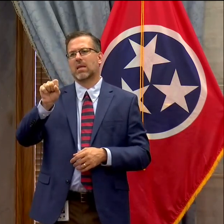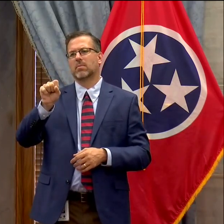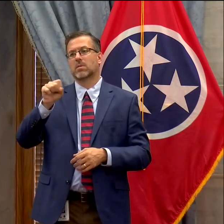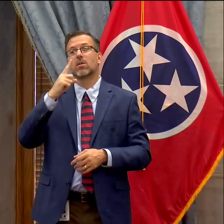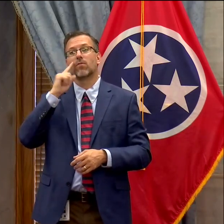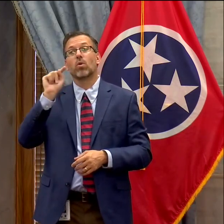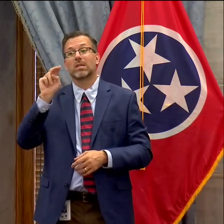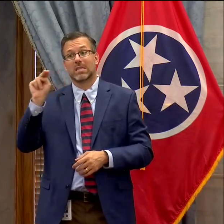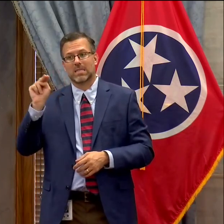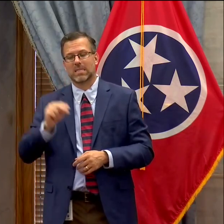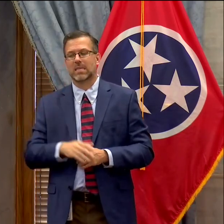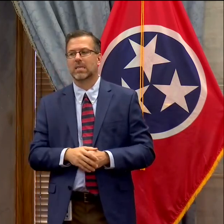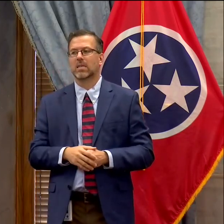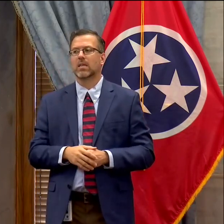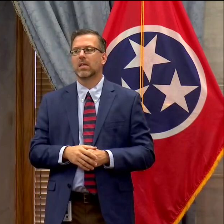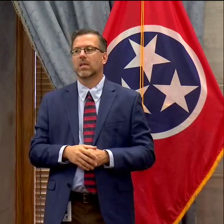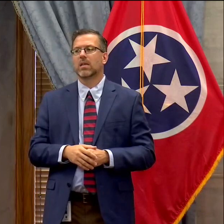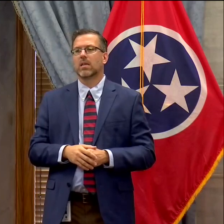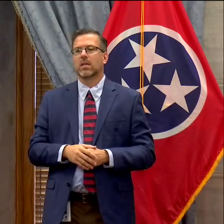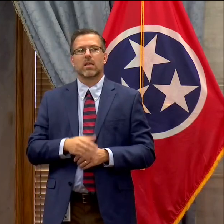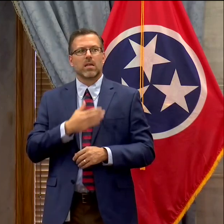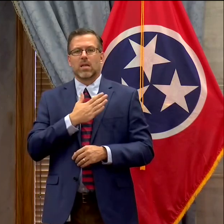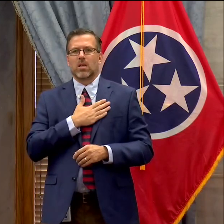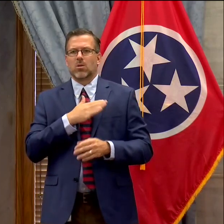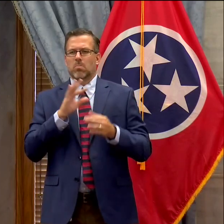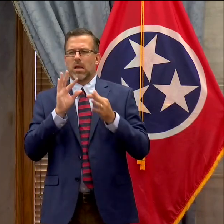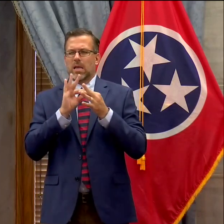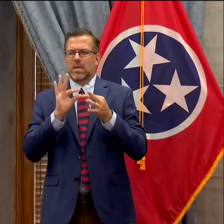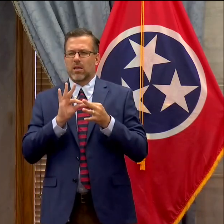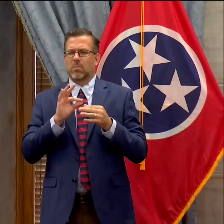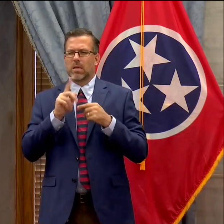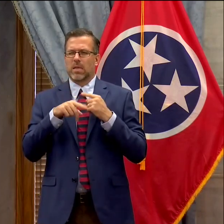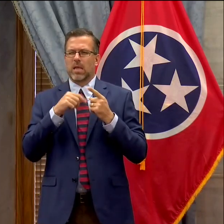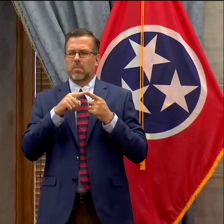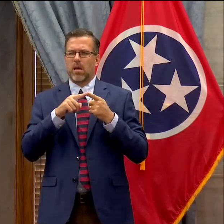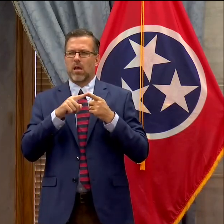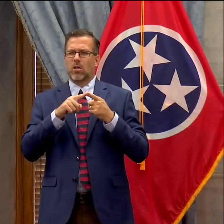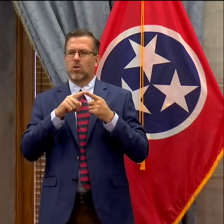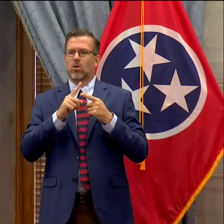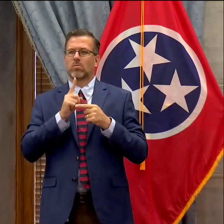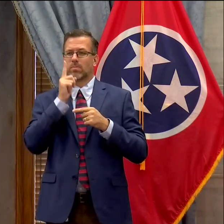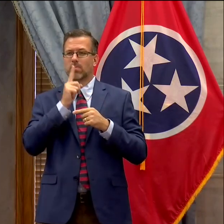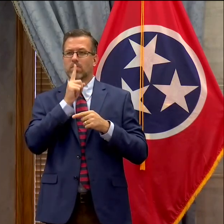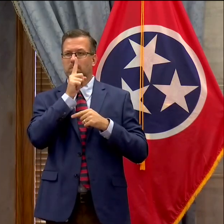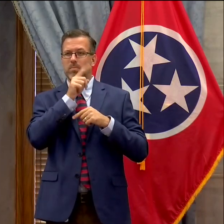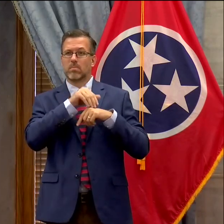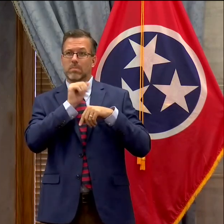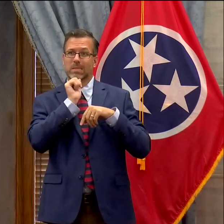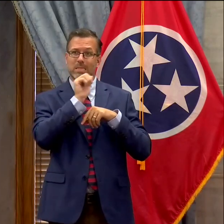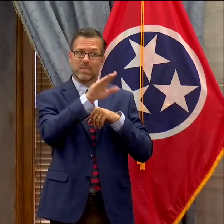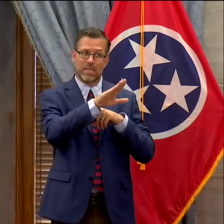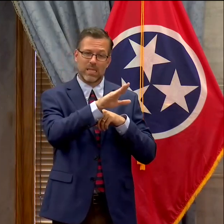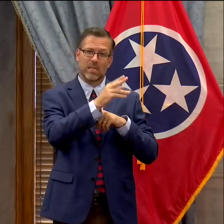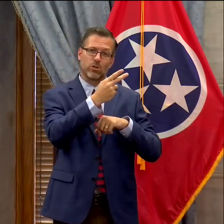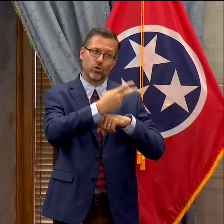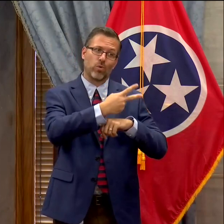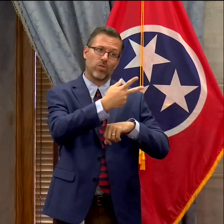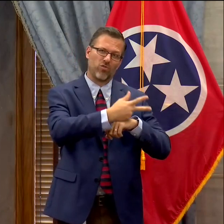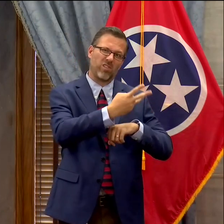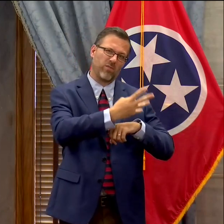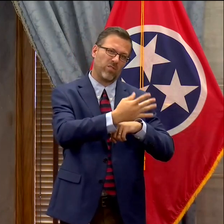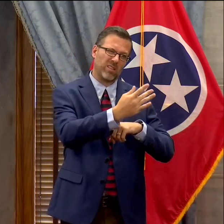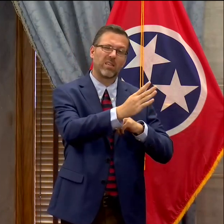So we keep and actually that's where my comment earlier from turnaround time came uh which is we keep a list of all of the labs that have